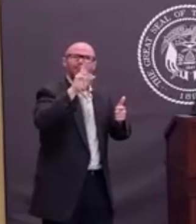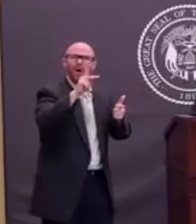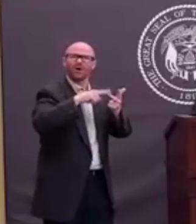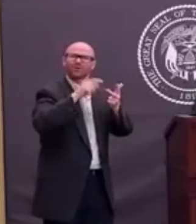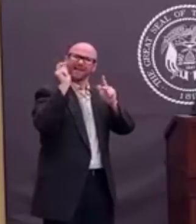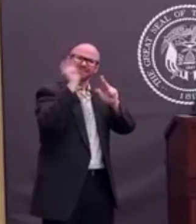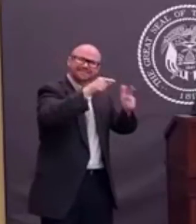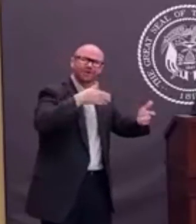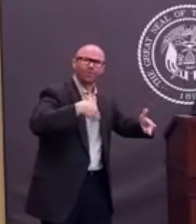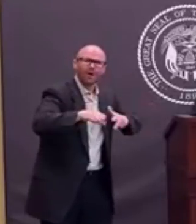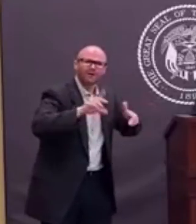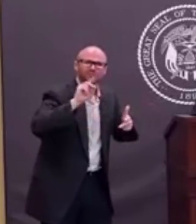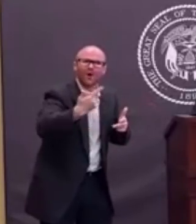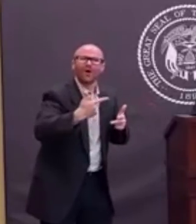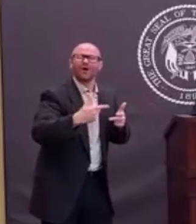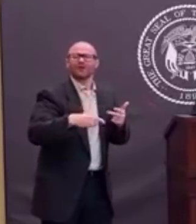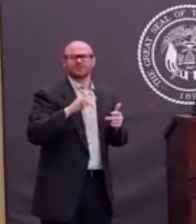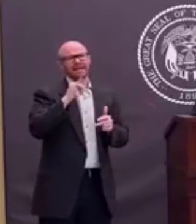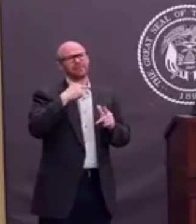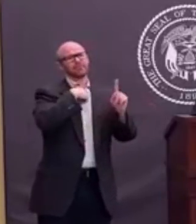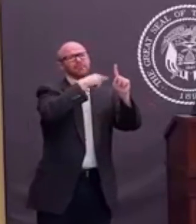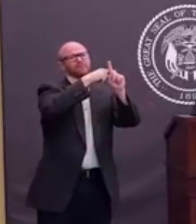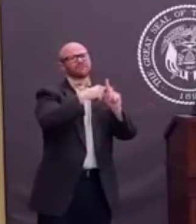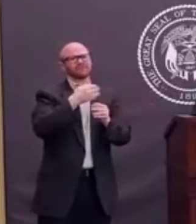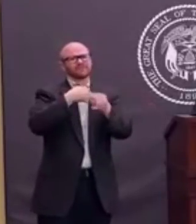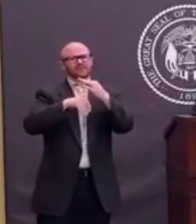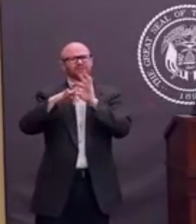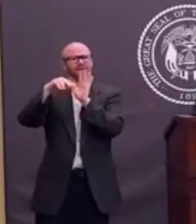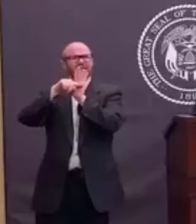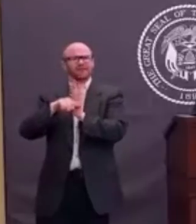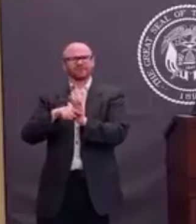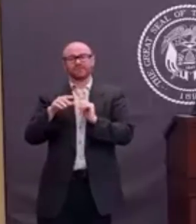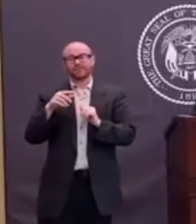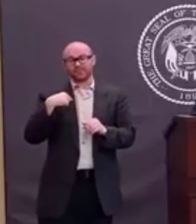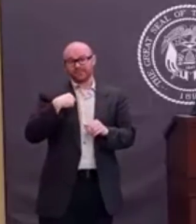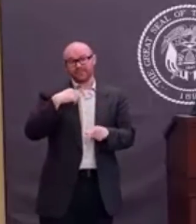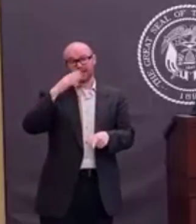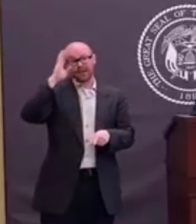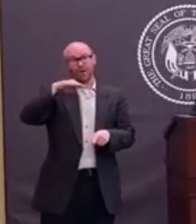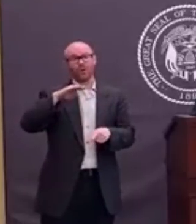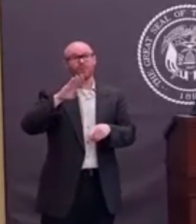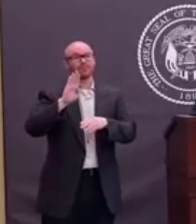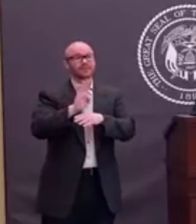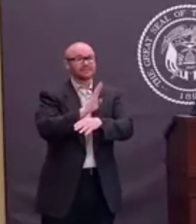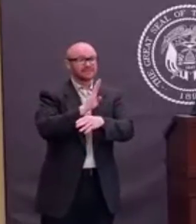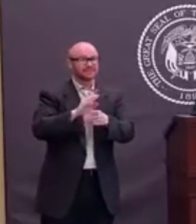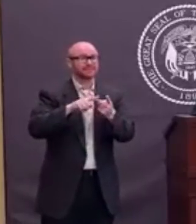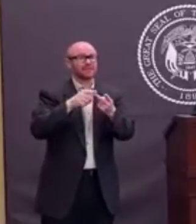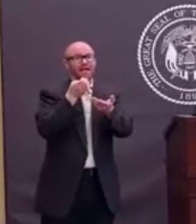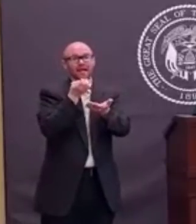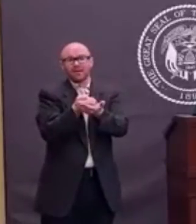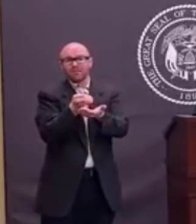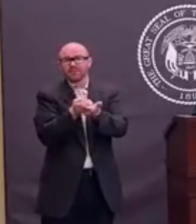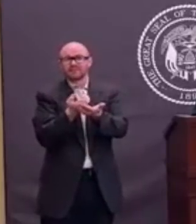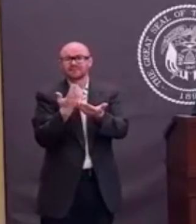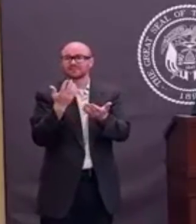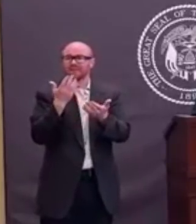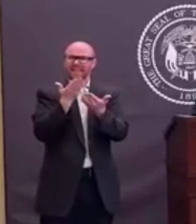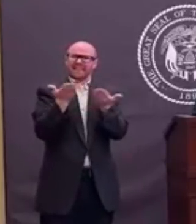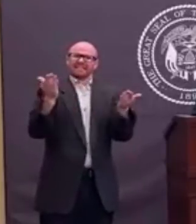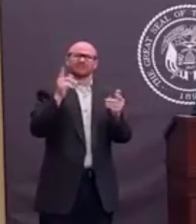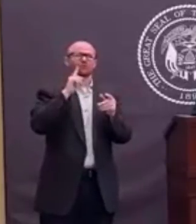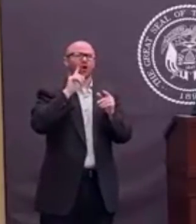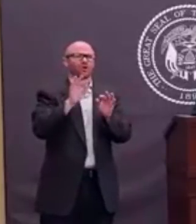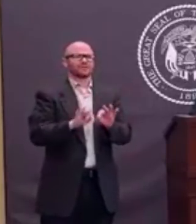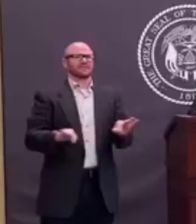We understand, you know, the business and economics are essential. And so we want to do what we can to allow